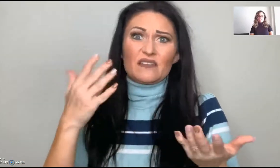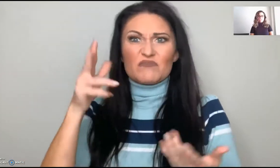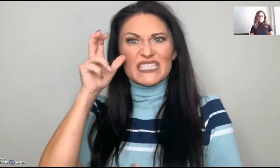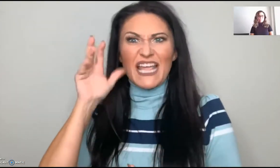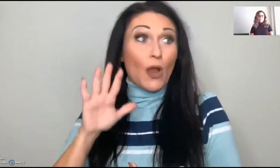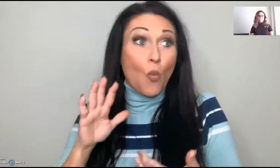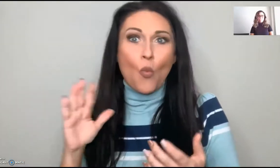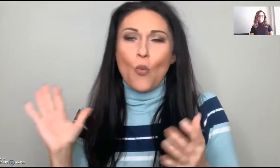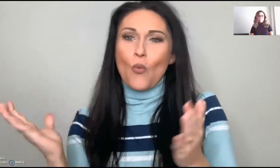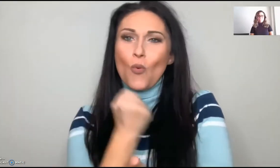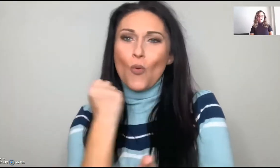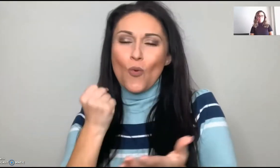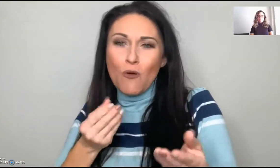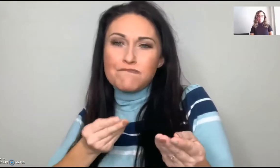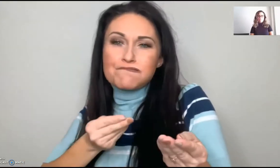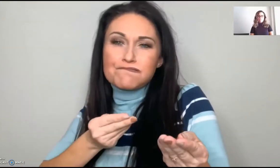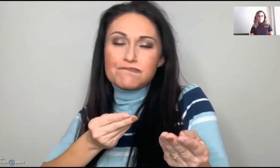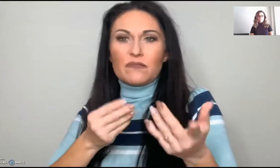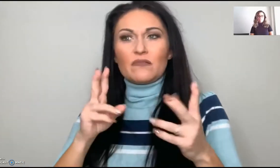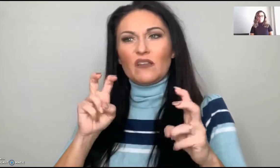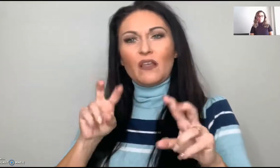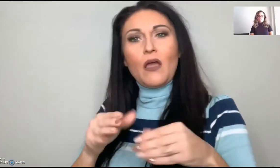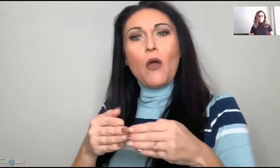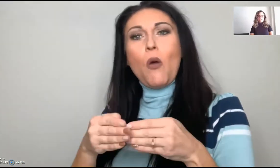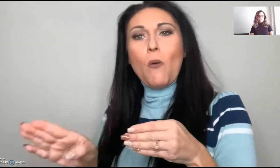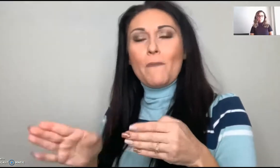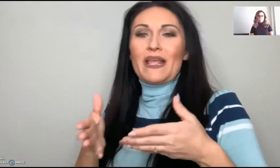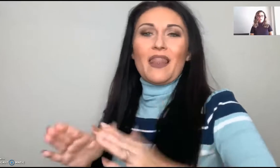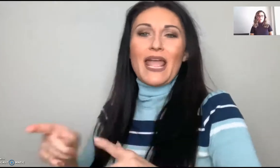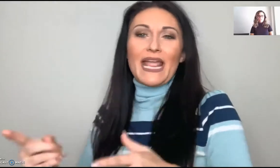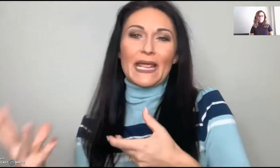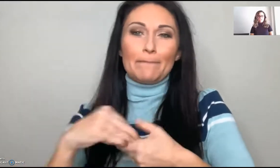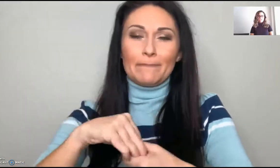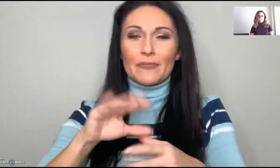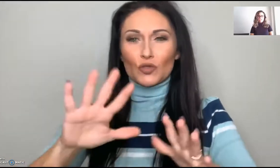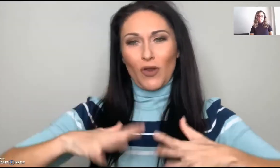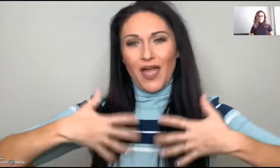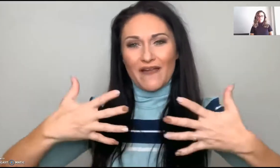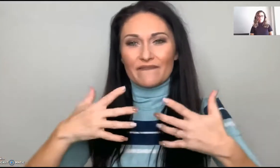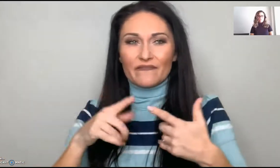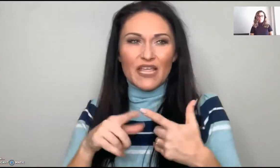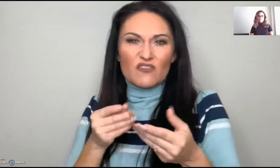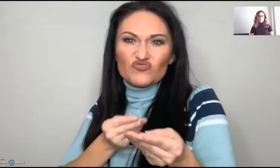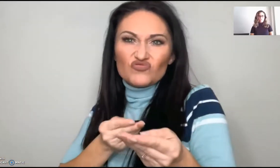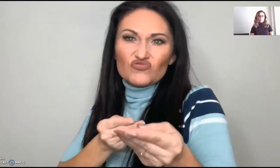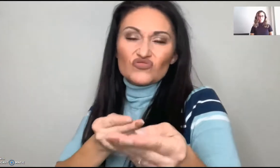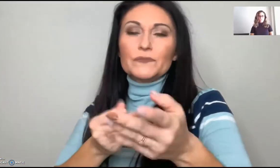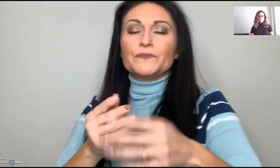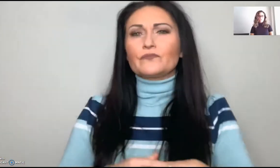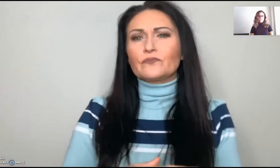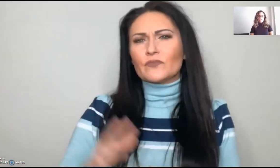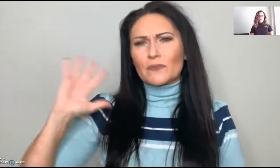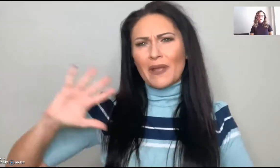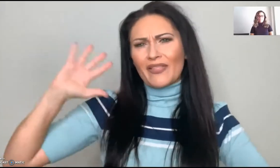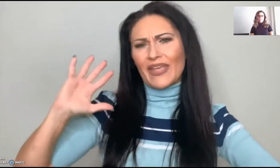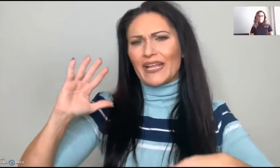It's really not biblical and the devil can get a hold of that. If you open in small way, he'll come in.